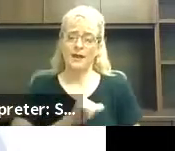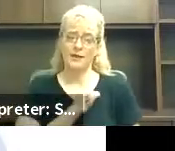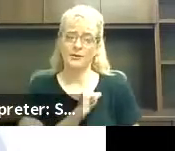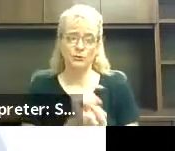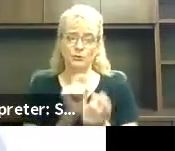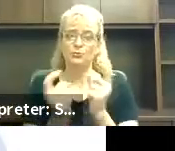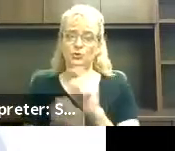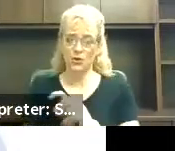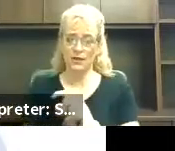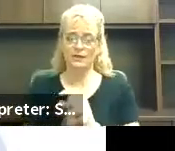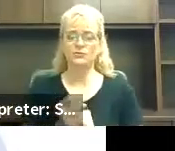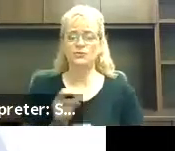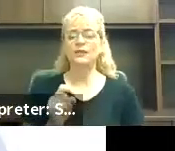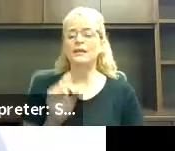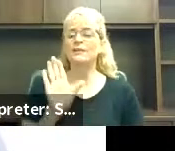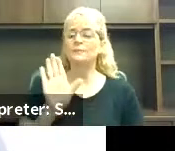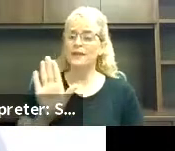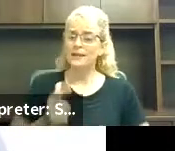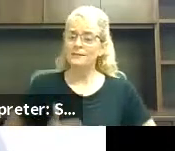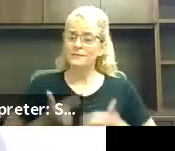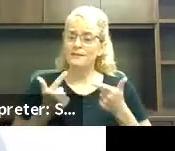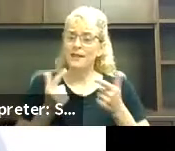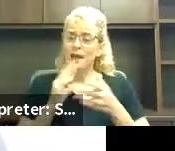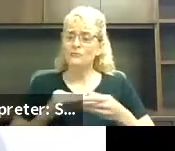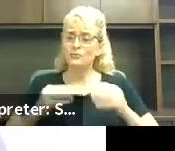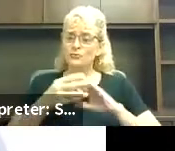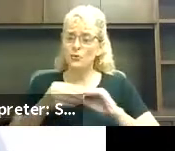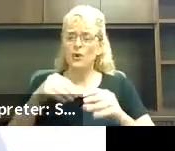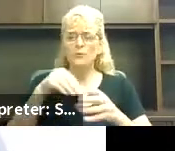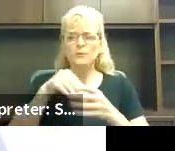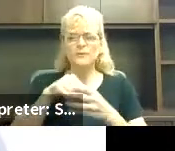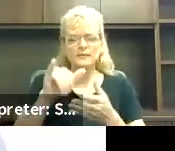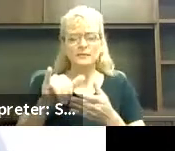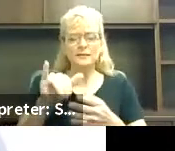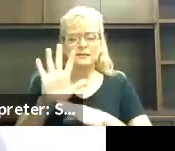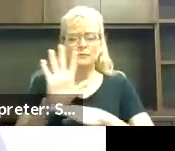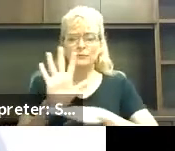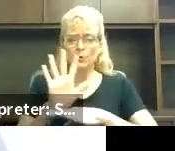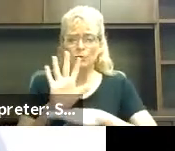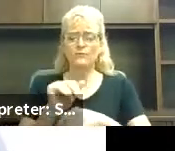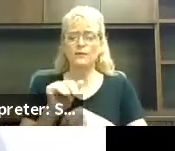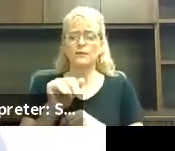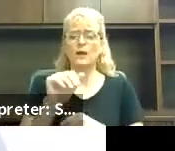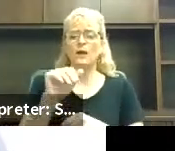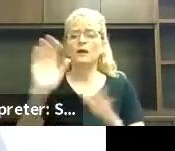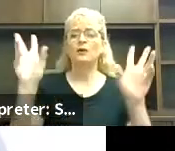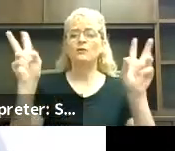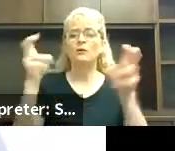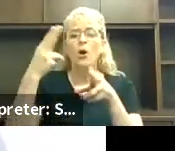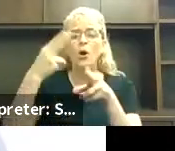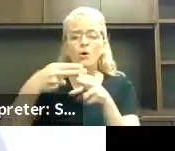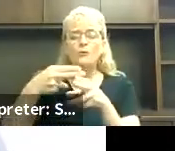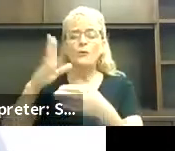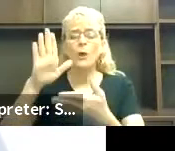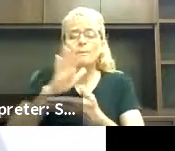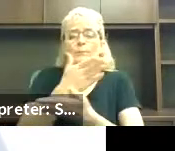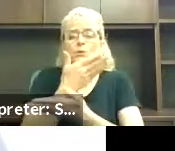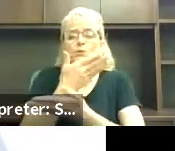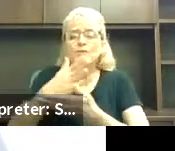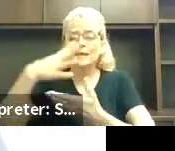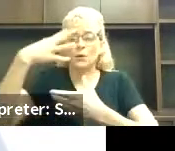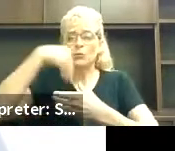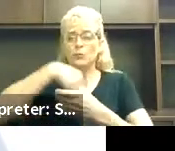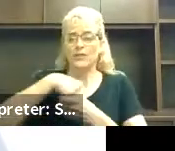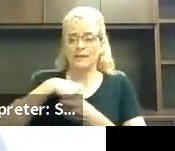Richard's life story was portrayed in the Warner Brothers' full-length motion picture, Music Within. Welcome, Richard Pimentel.